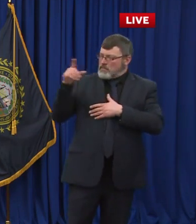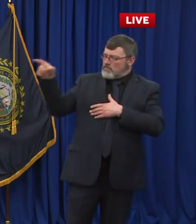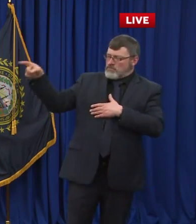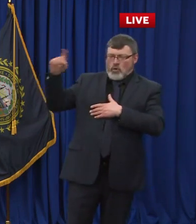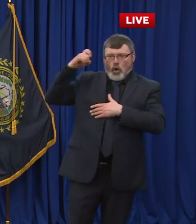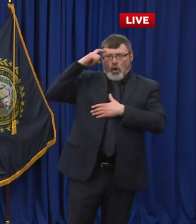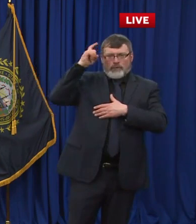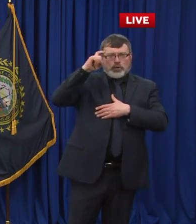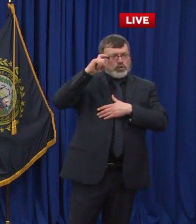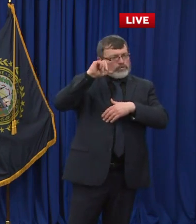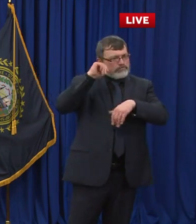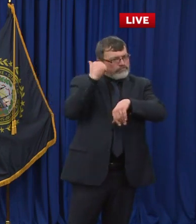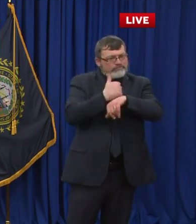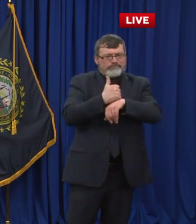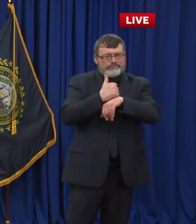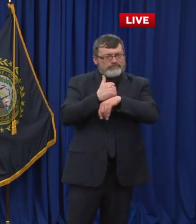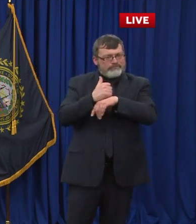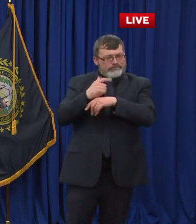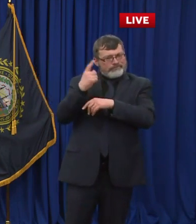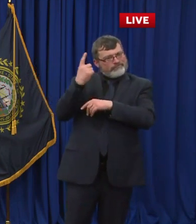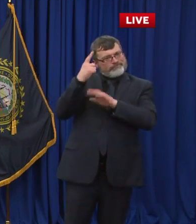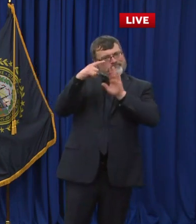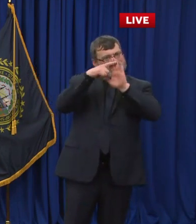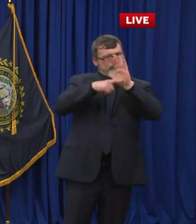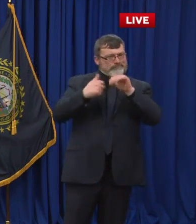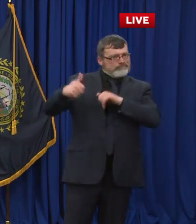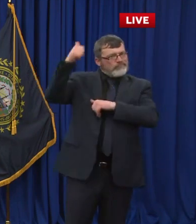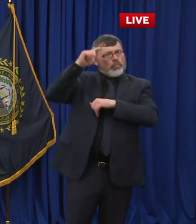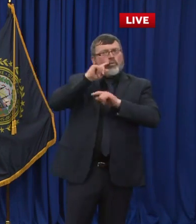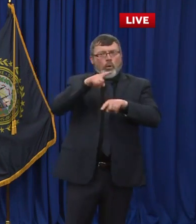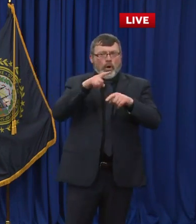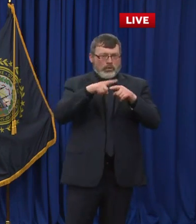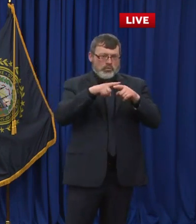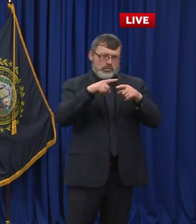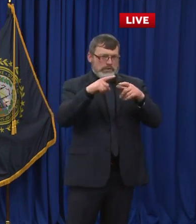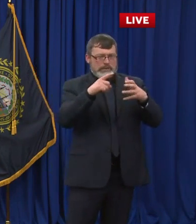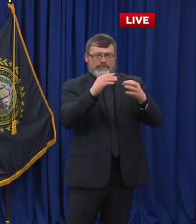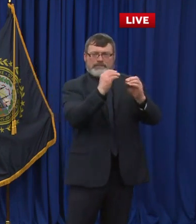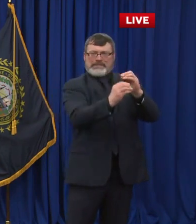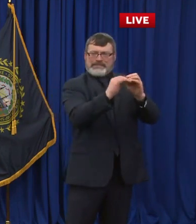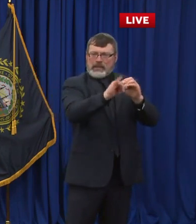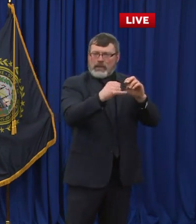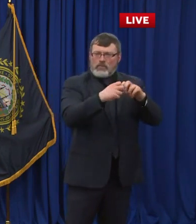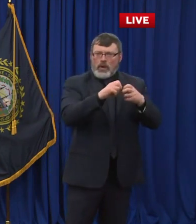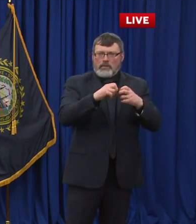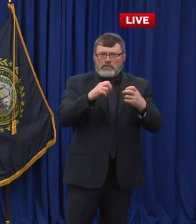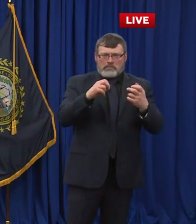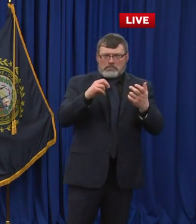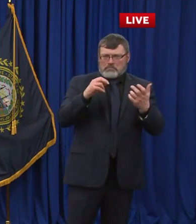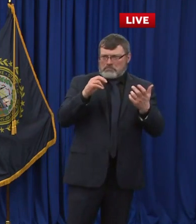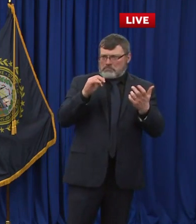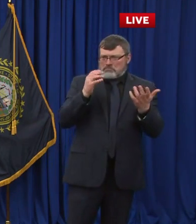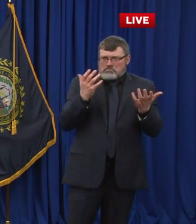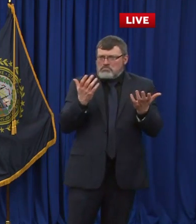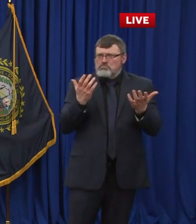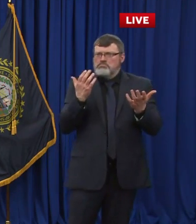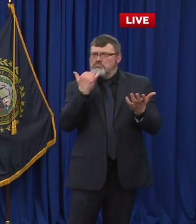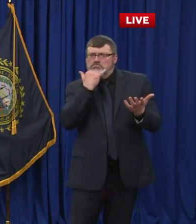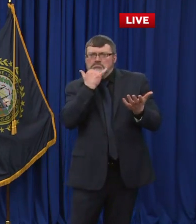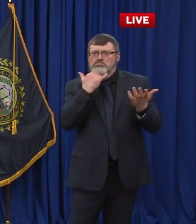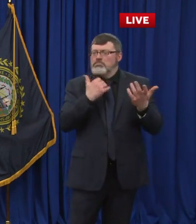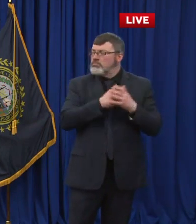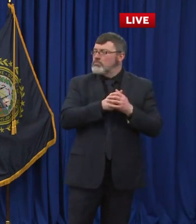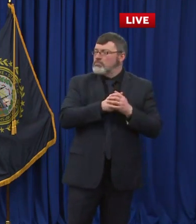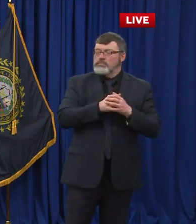Wyndham? And if not, why not? Thank you. Sure. So there's a couple issues here. Number one, the attorney general's office is doing a review.